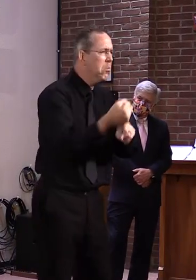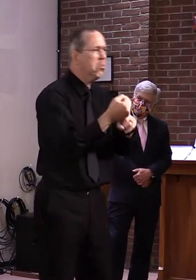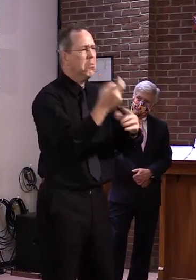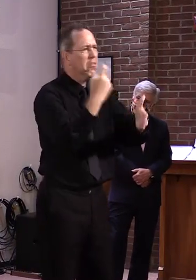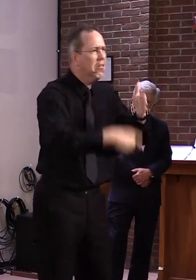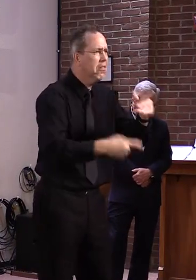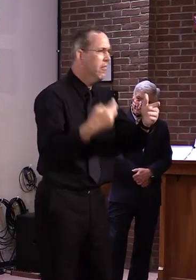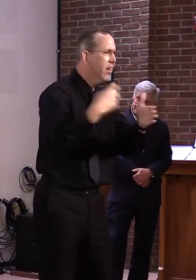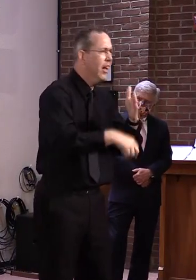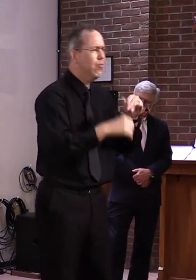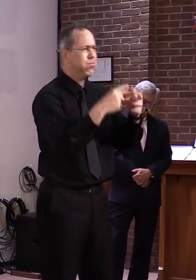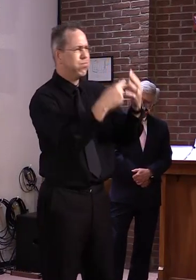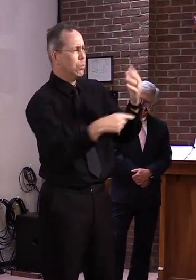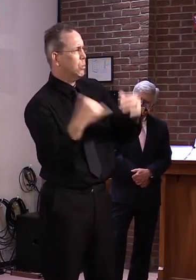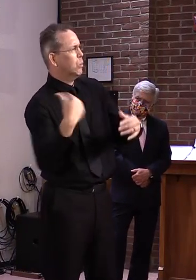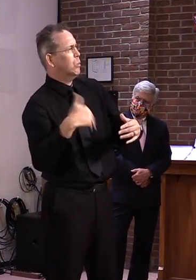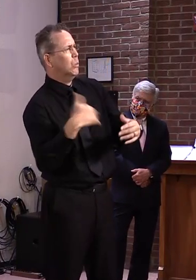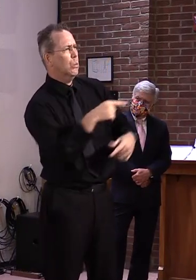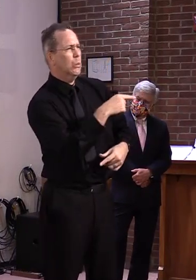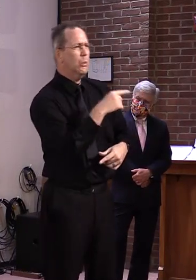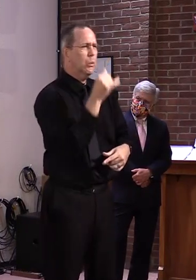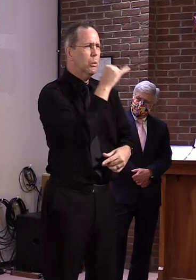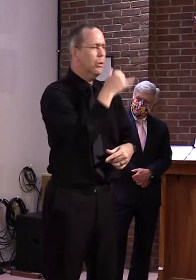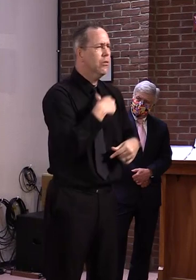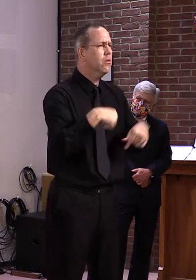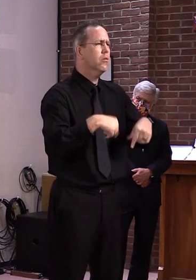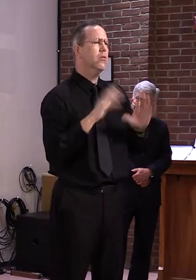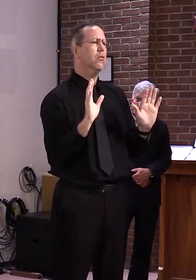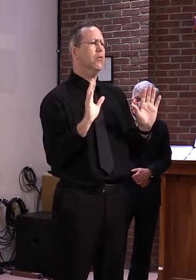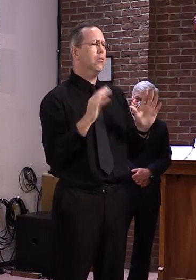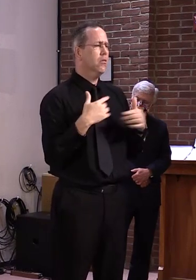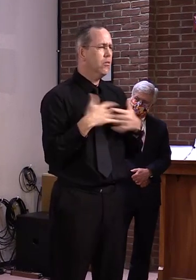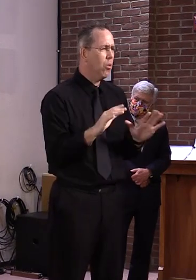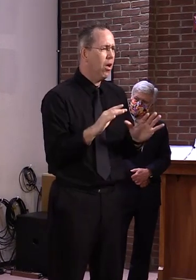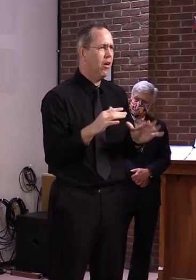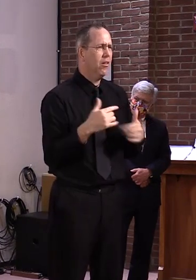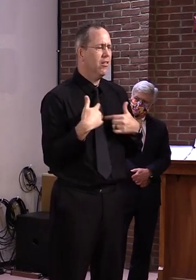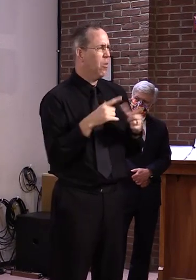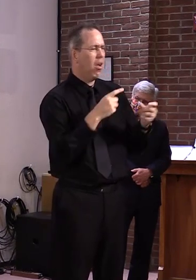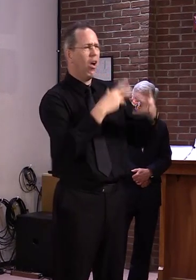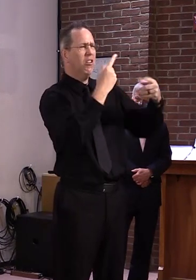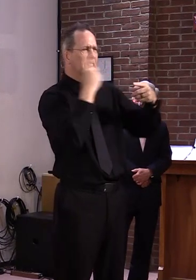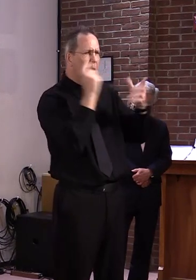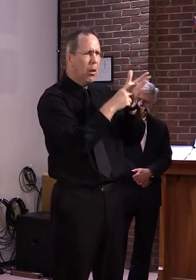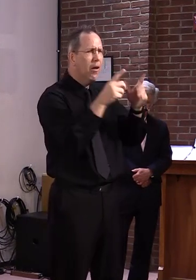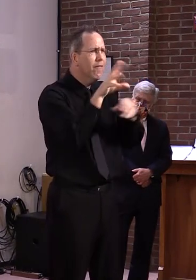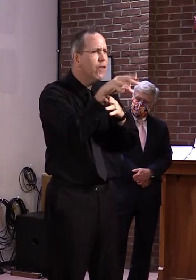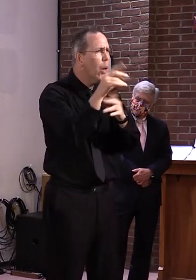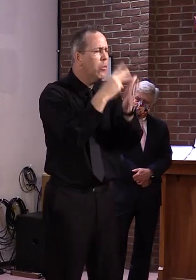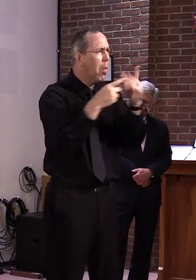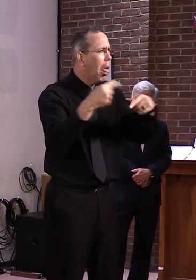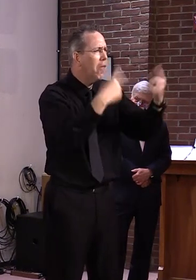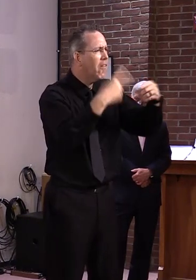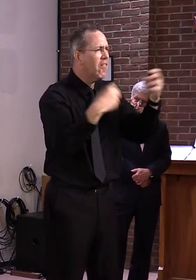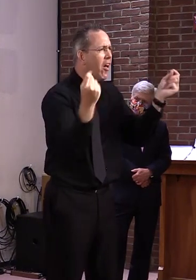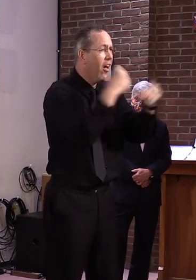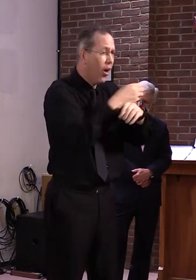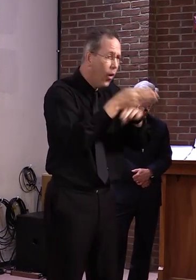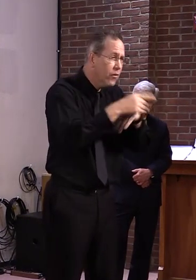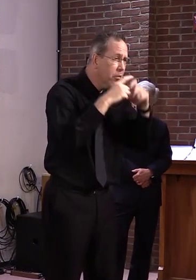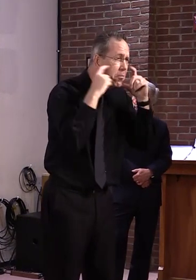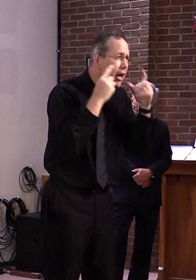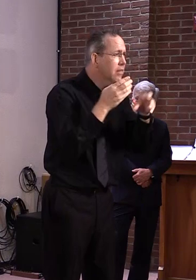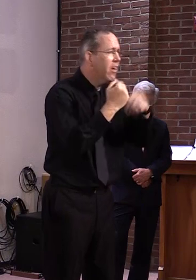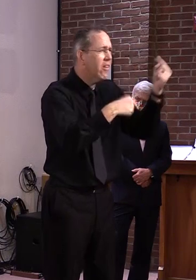make it so. It doesn't make it happen. There's a lot of friction, controversy, like a defense mechanism,